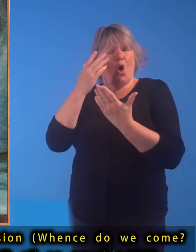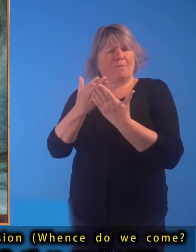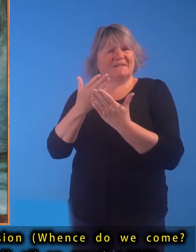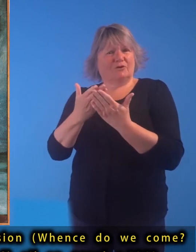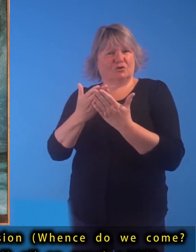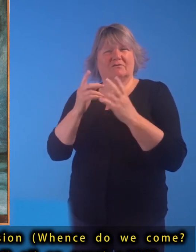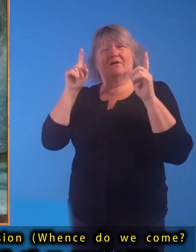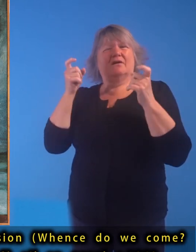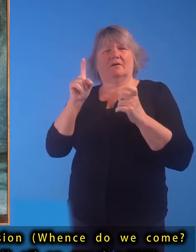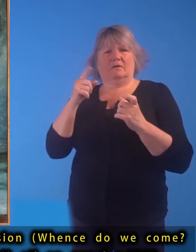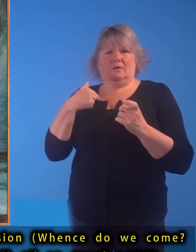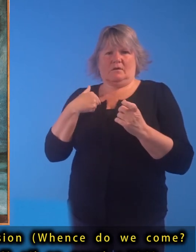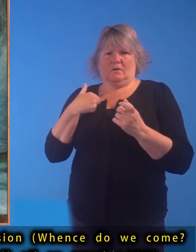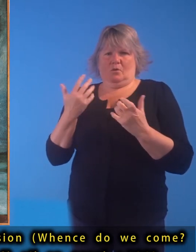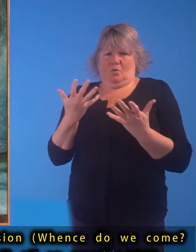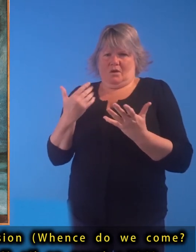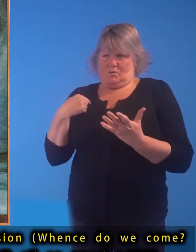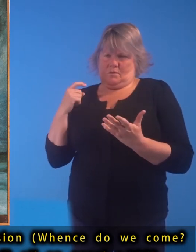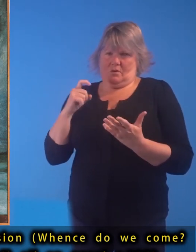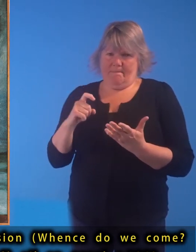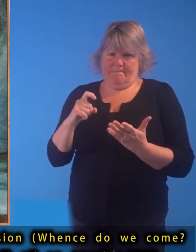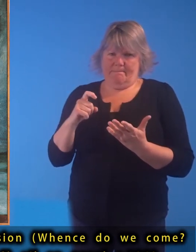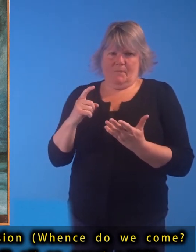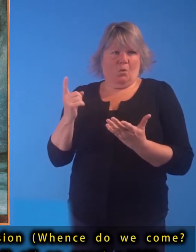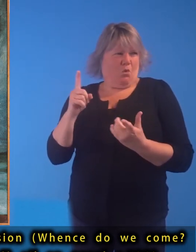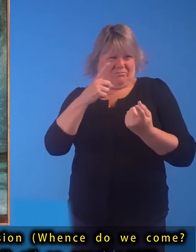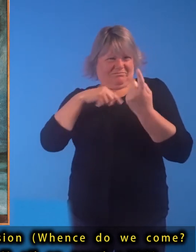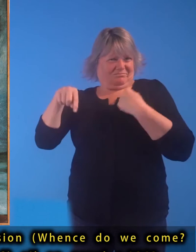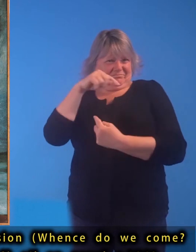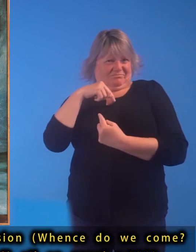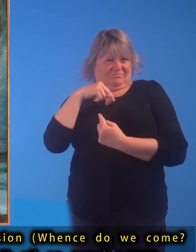Whence do we come? What are we? Whither do we go?